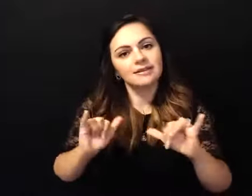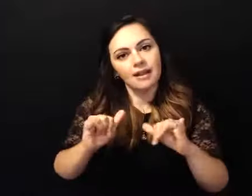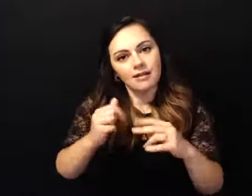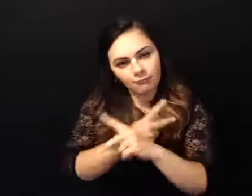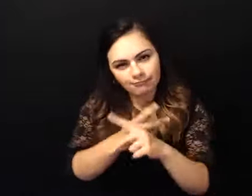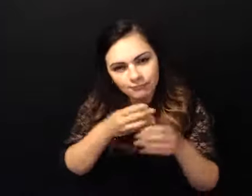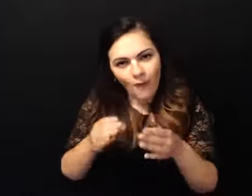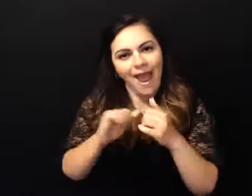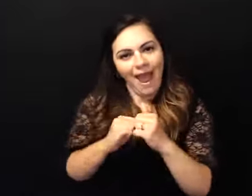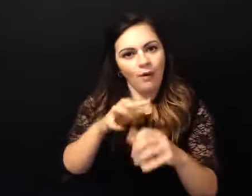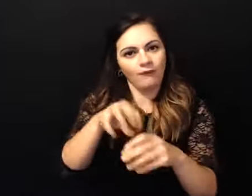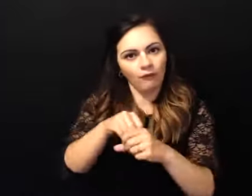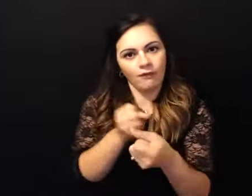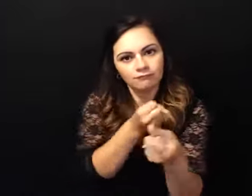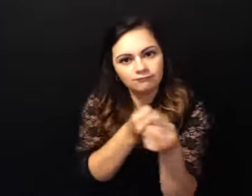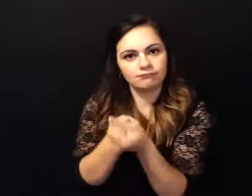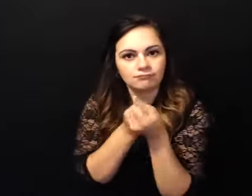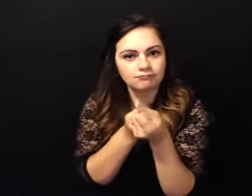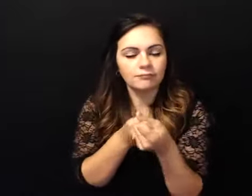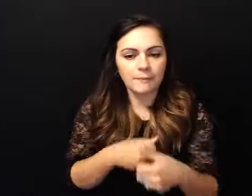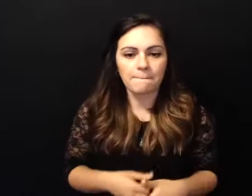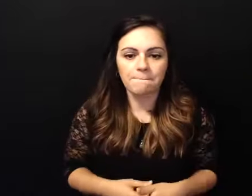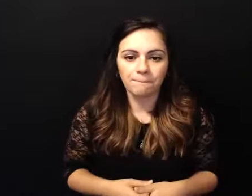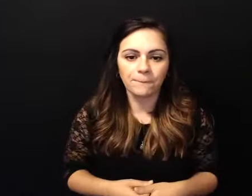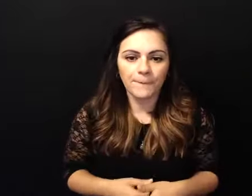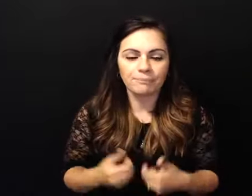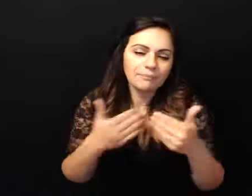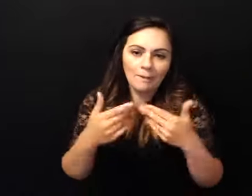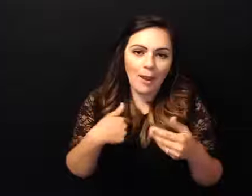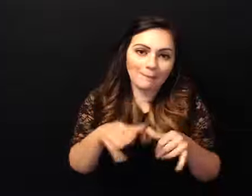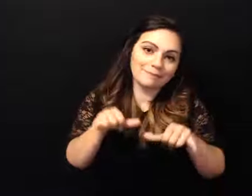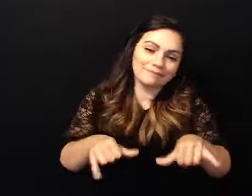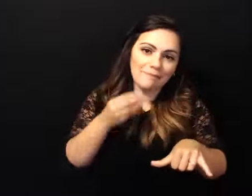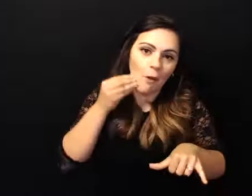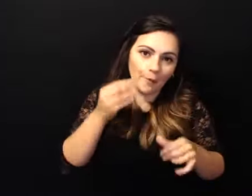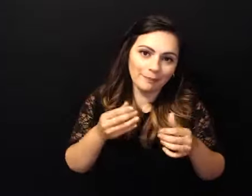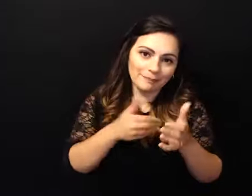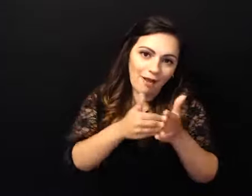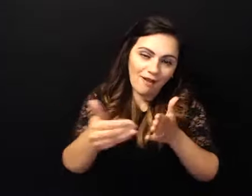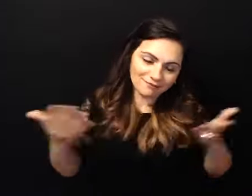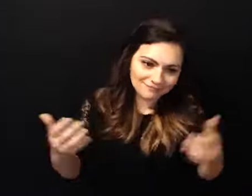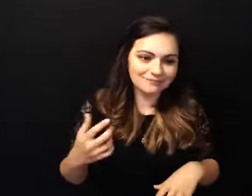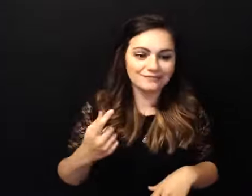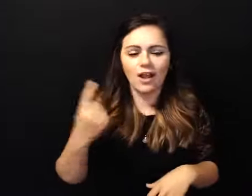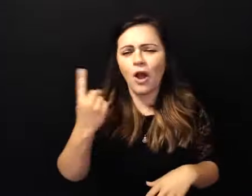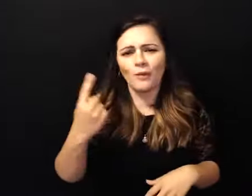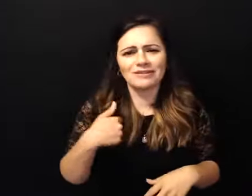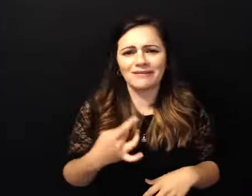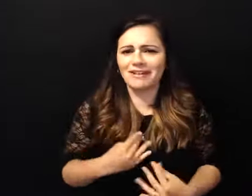doing things through um even though i'm at home a lot so um it's always an honor to speak at alcoholics anonymous anytime anywhere so